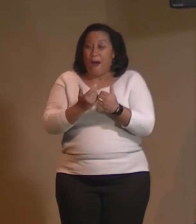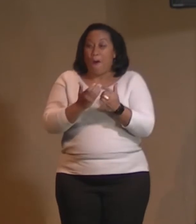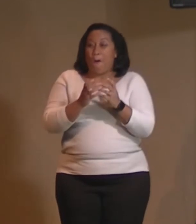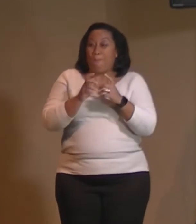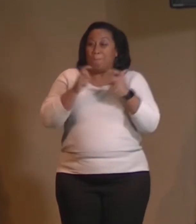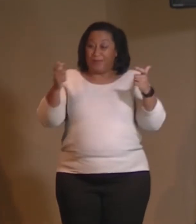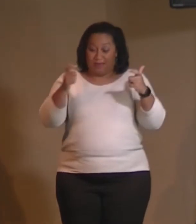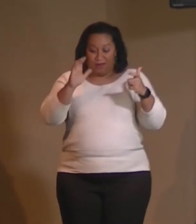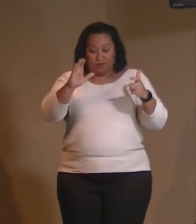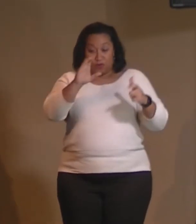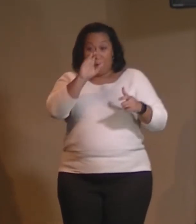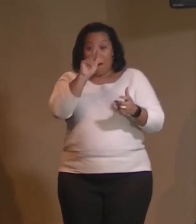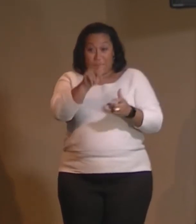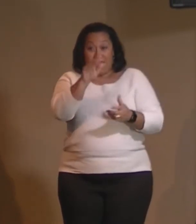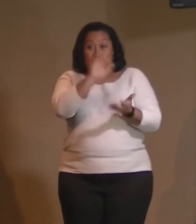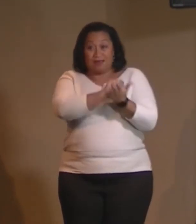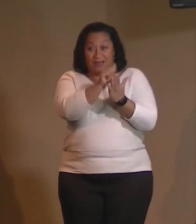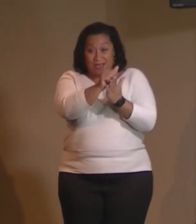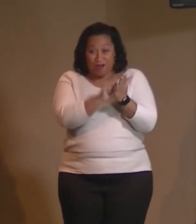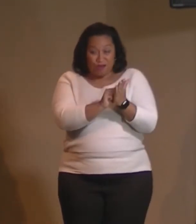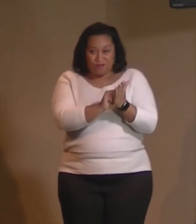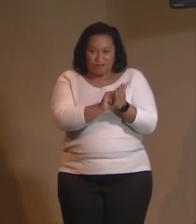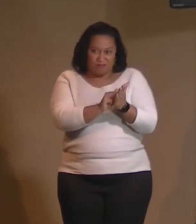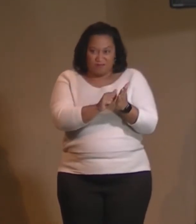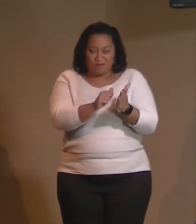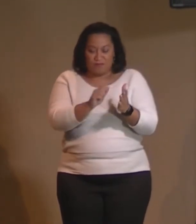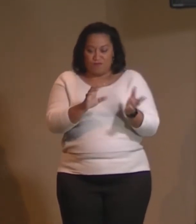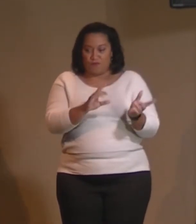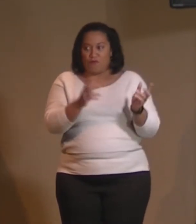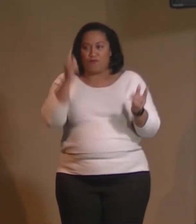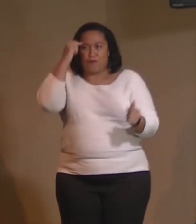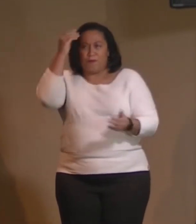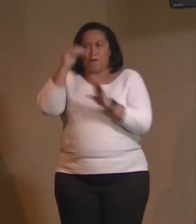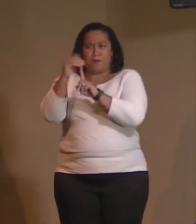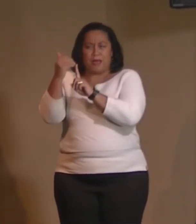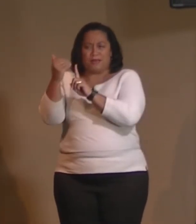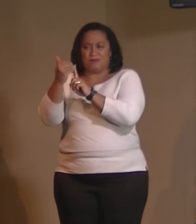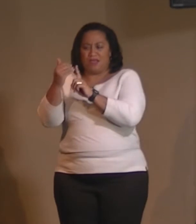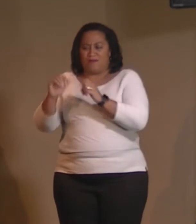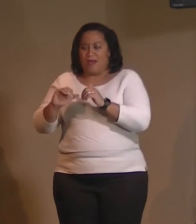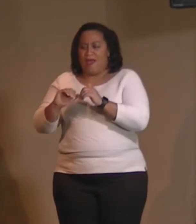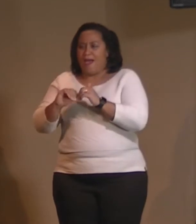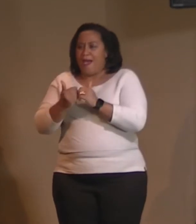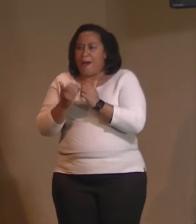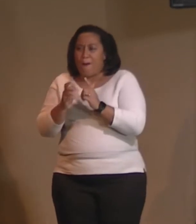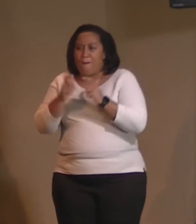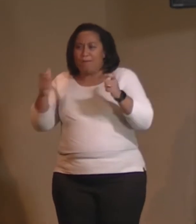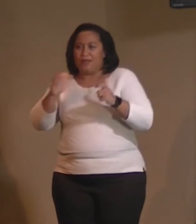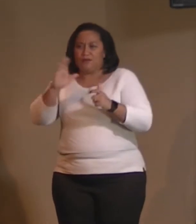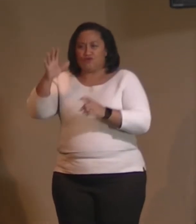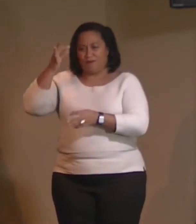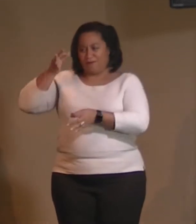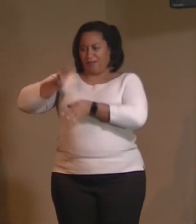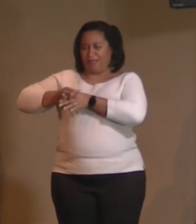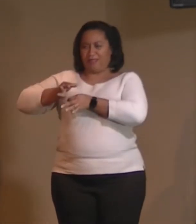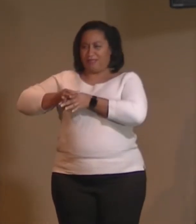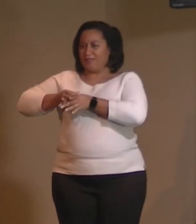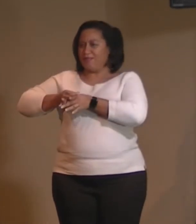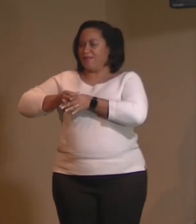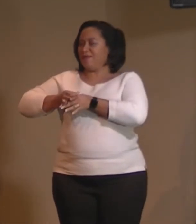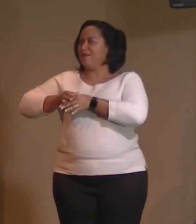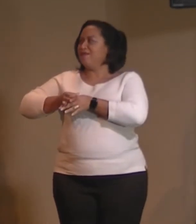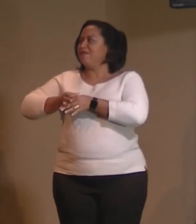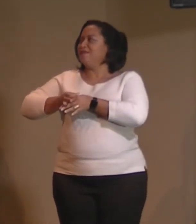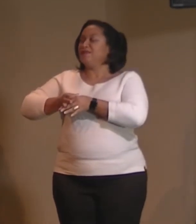remember this idea of how big is your faith, which is what they were talking about today. How big is your faith? Which